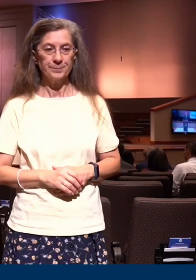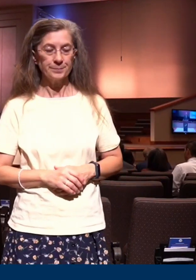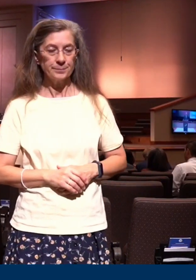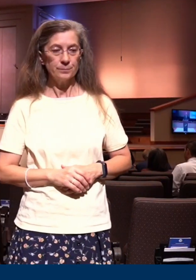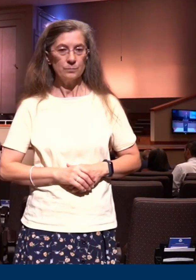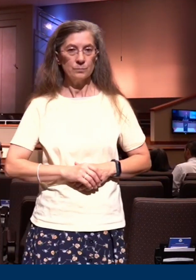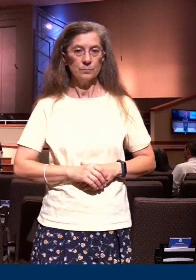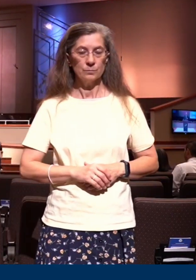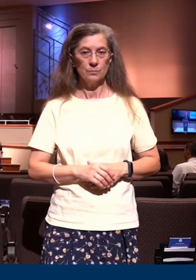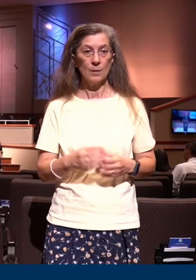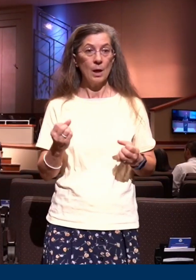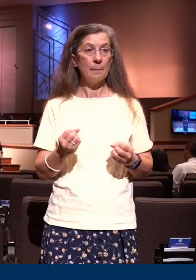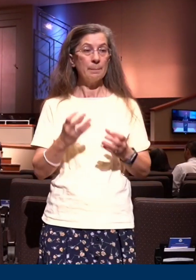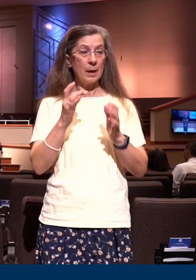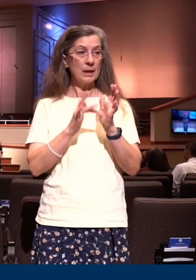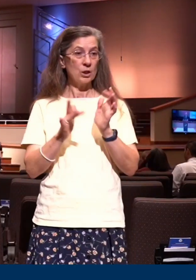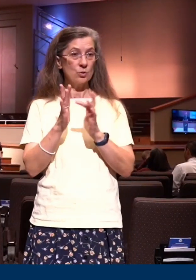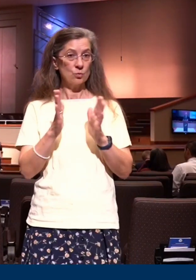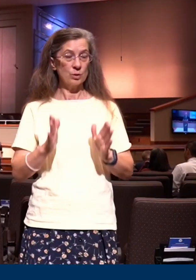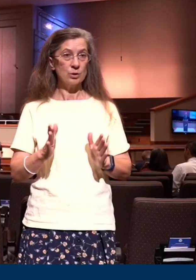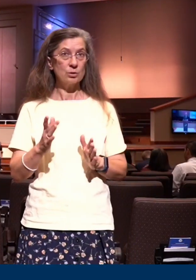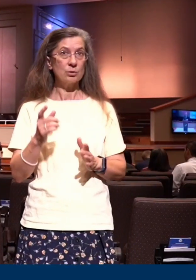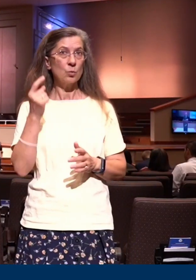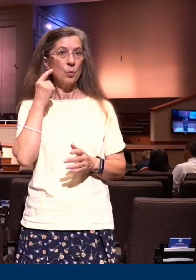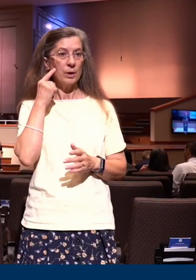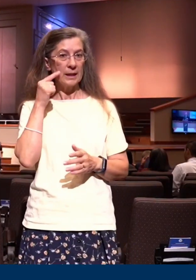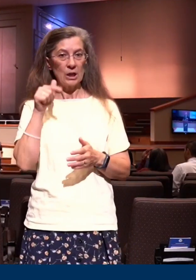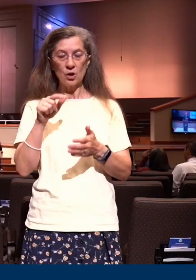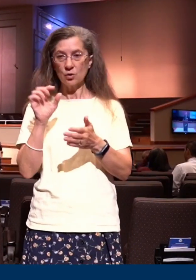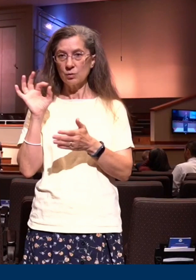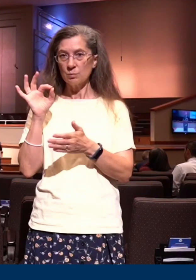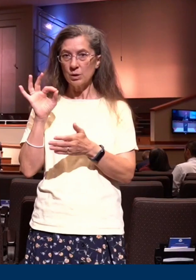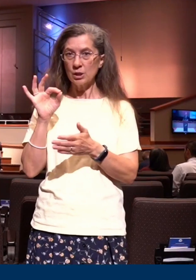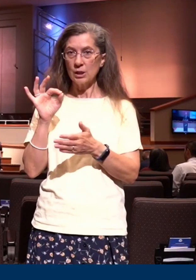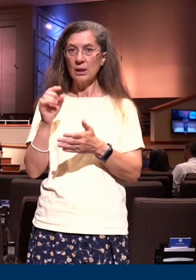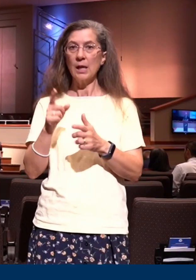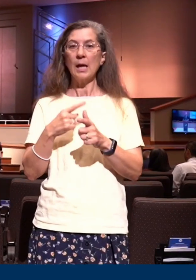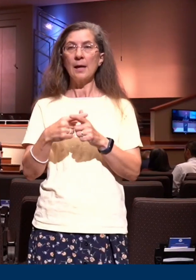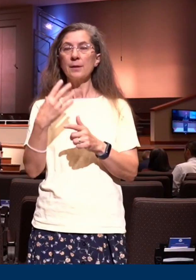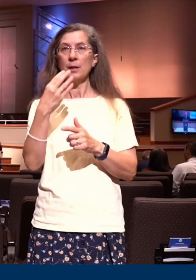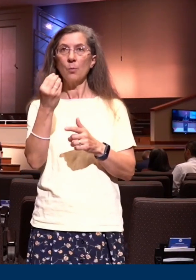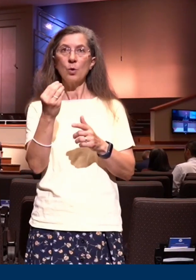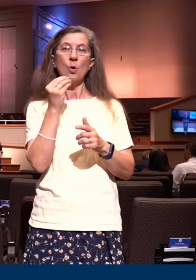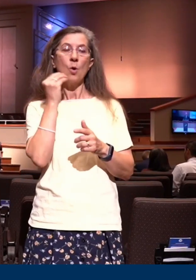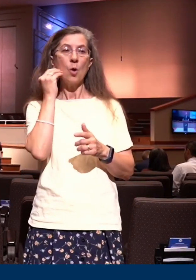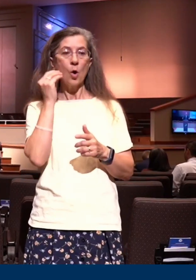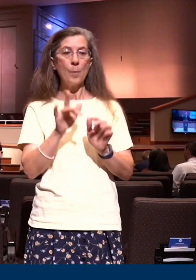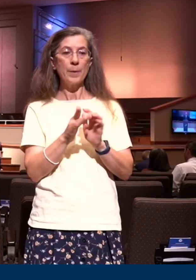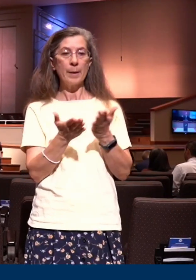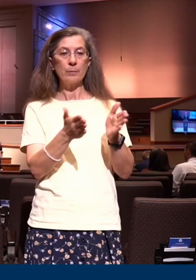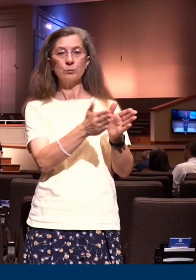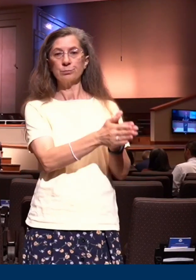many Christians will hear a sermon like this and they won't open their Bible until next Sunday and they wonder why there's no victory